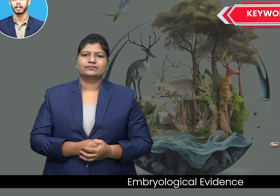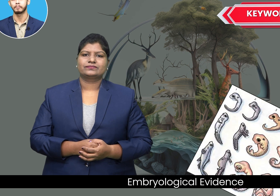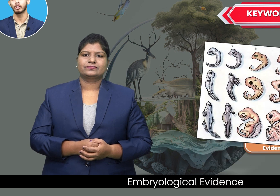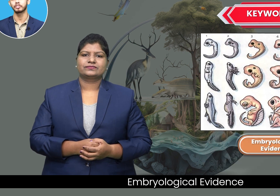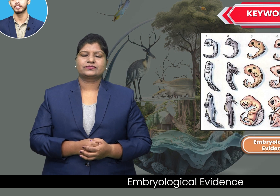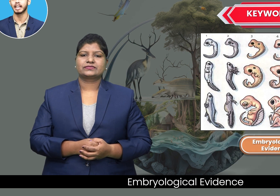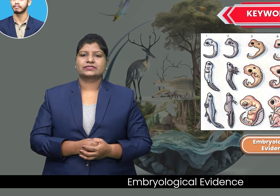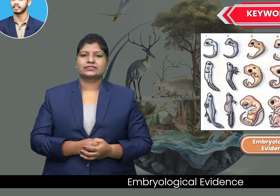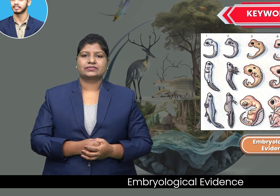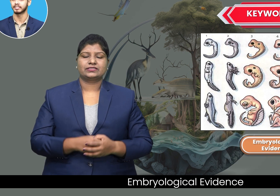embryology evidence evidence evidence